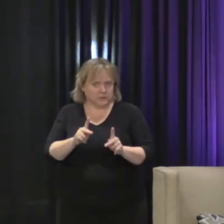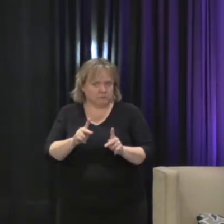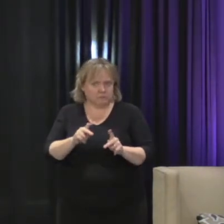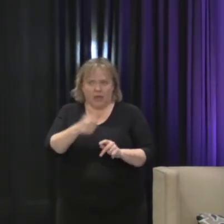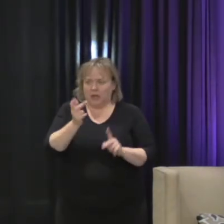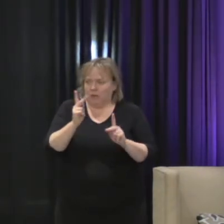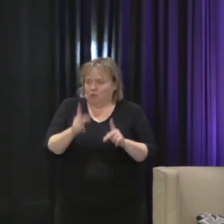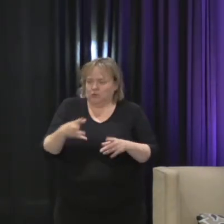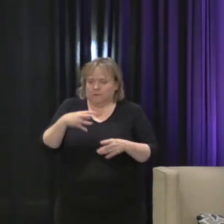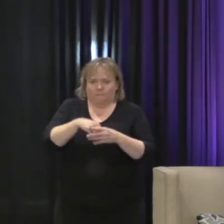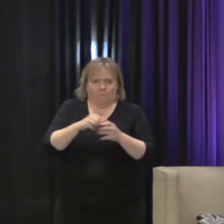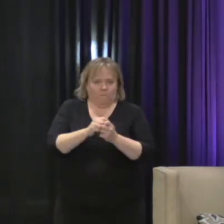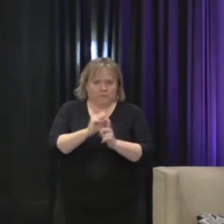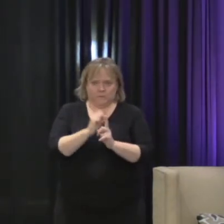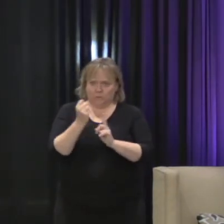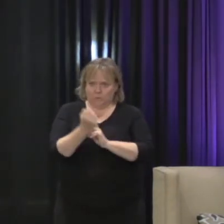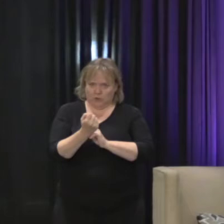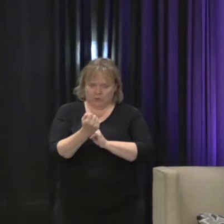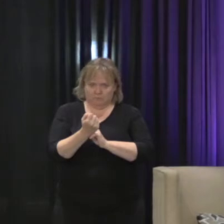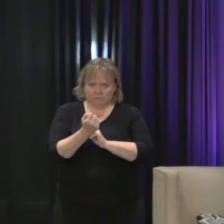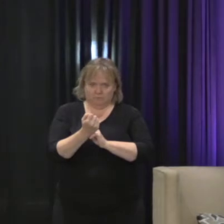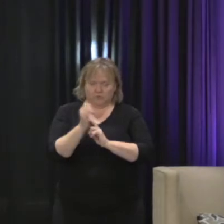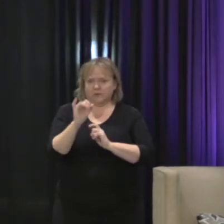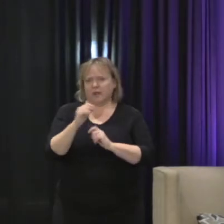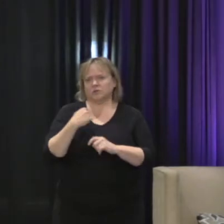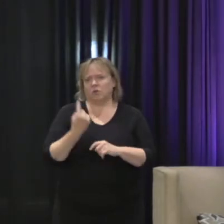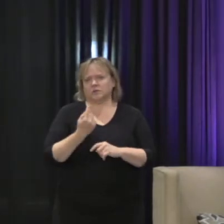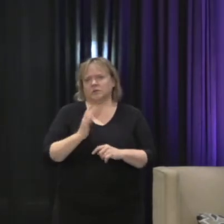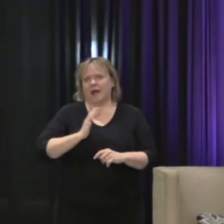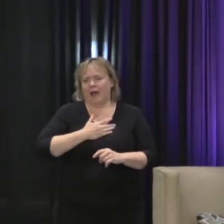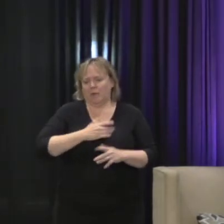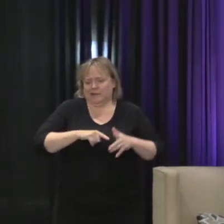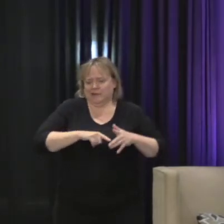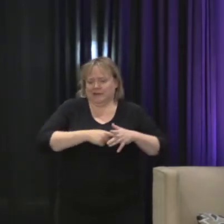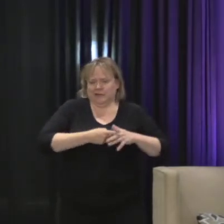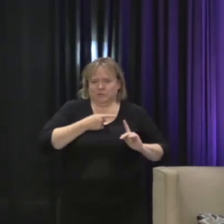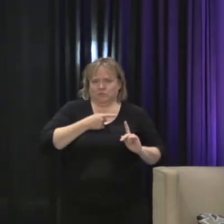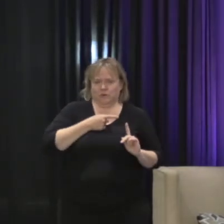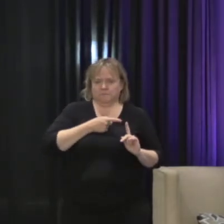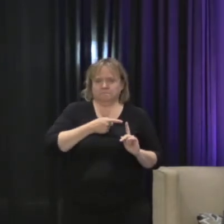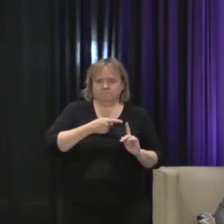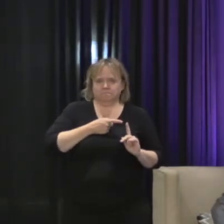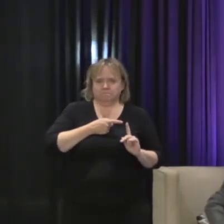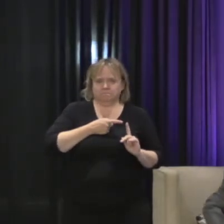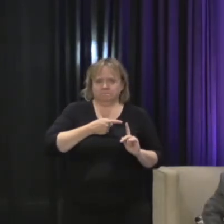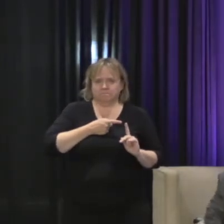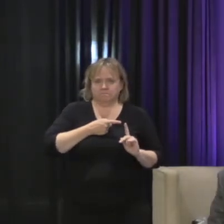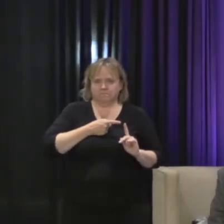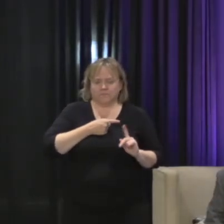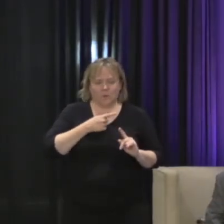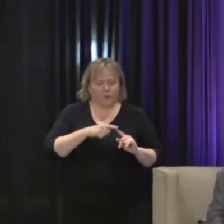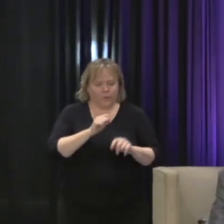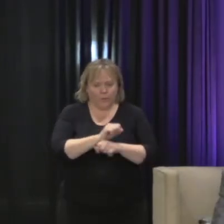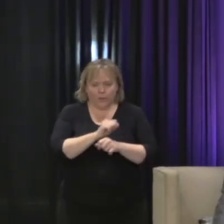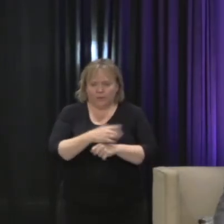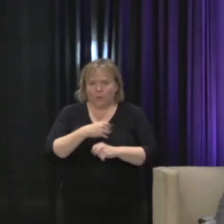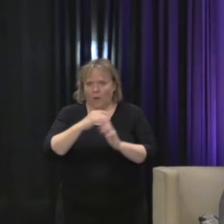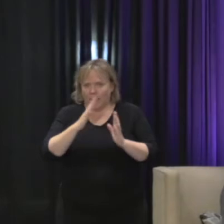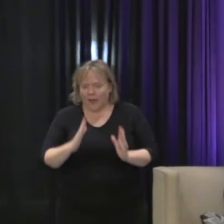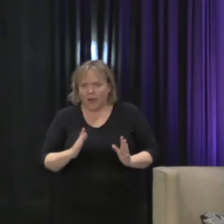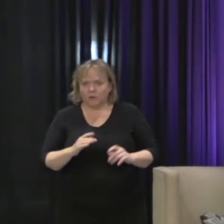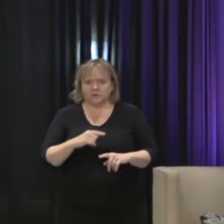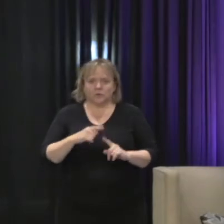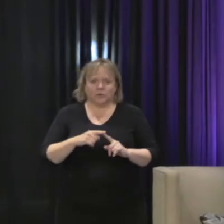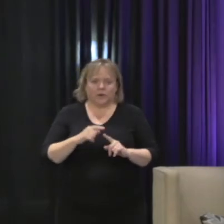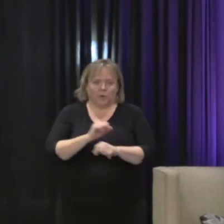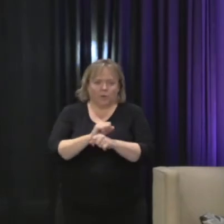who's involved, right? And that's always the perspective that we started with in our work at the White House and that I start with as a human rights